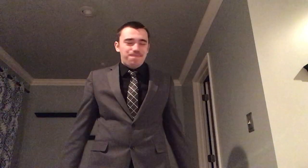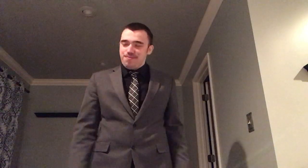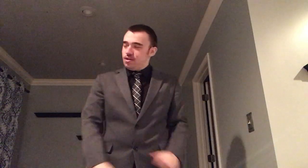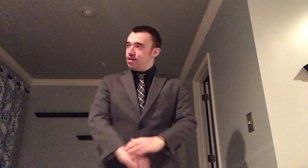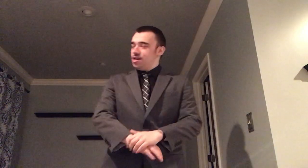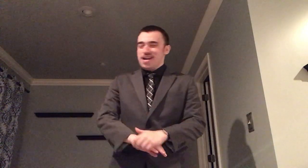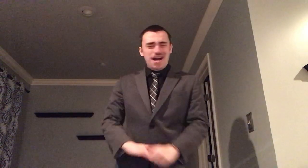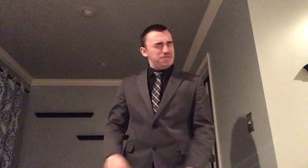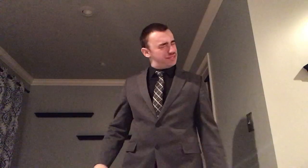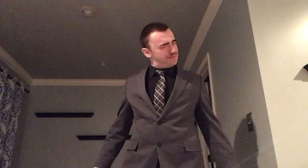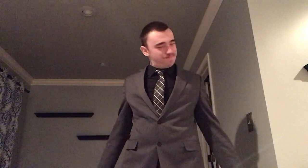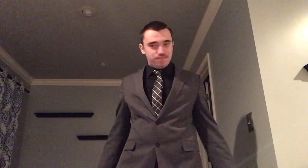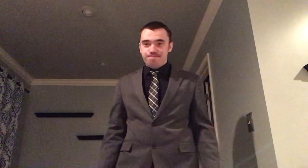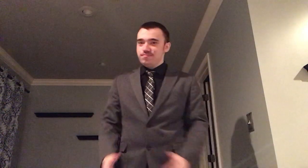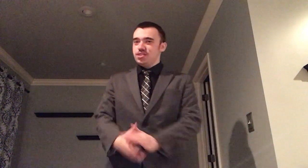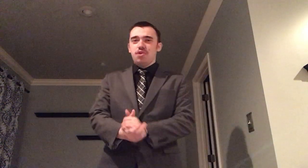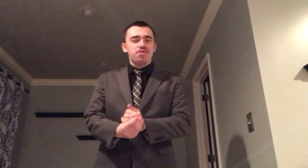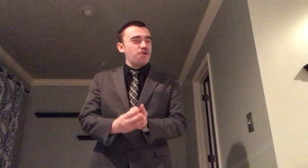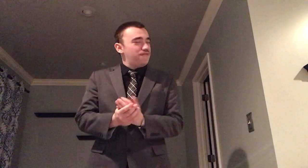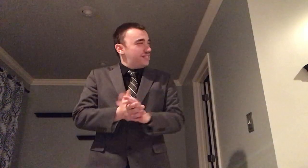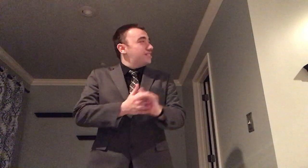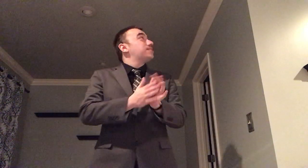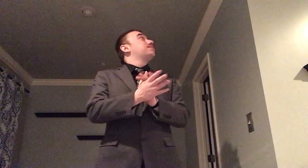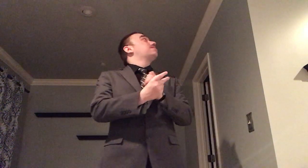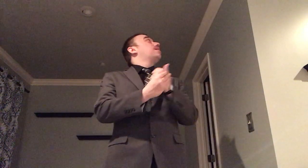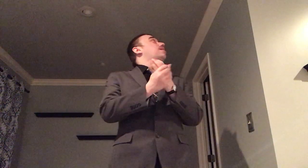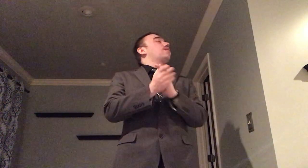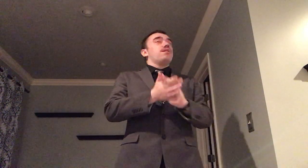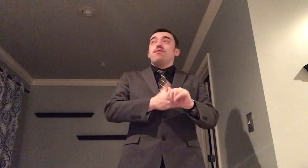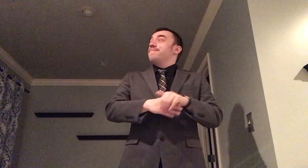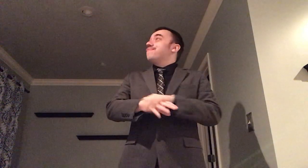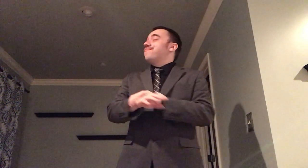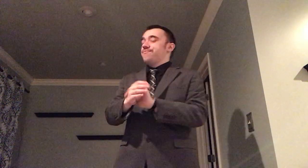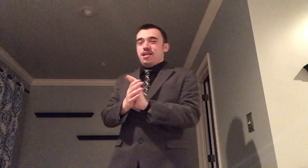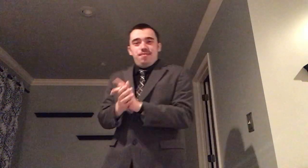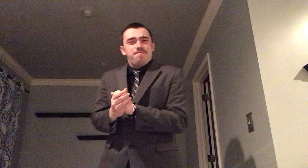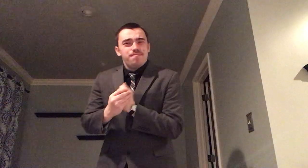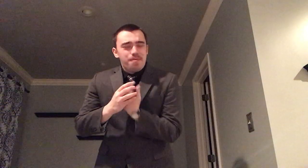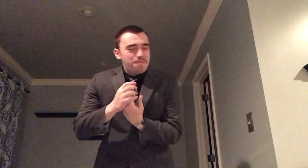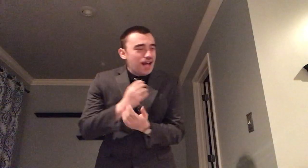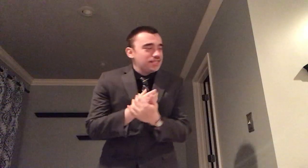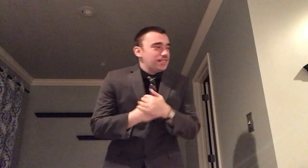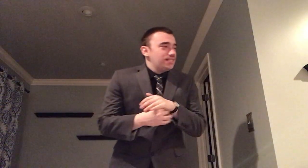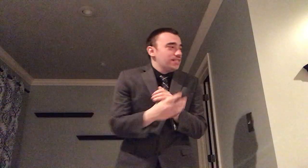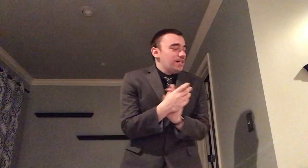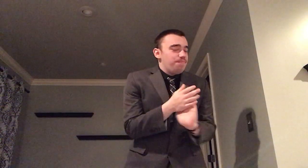I'm just so nervous my back's tensing up